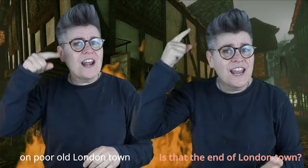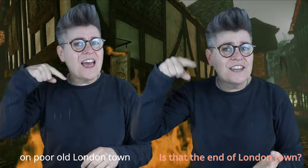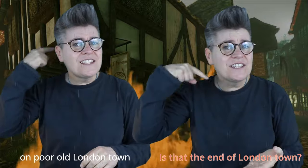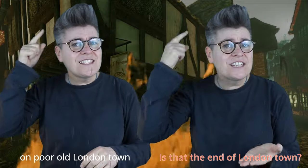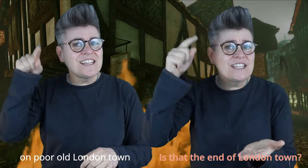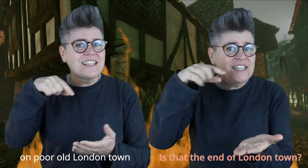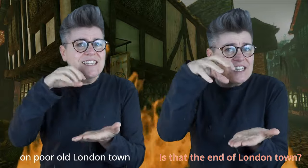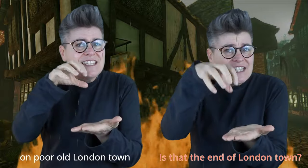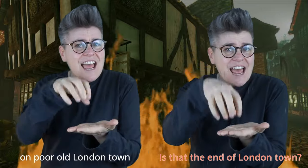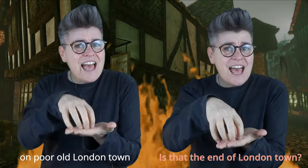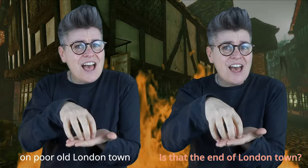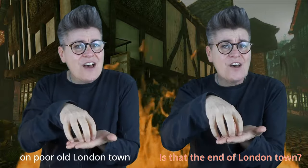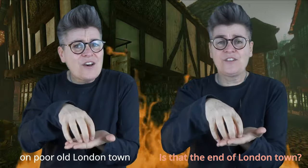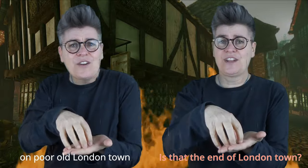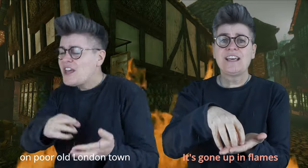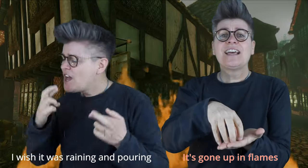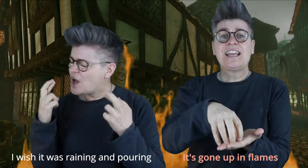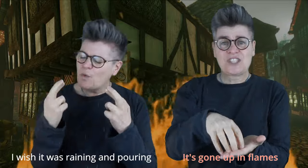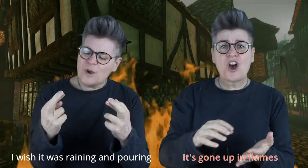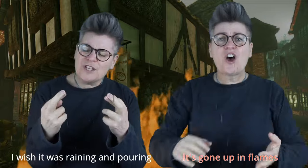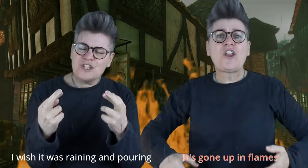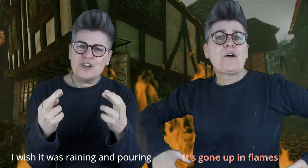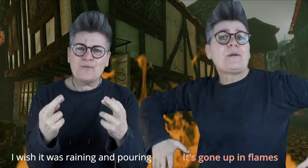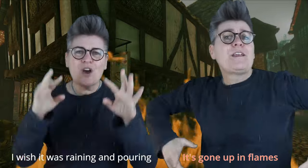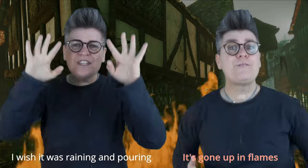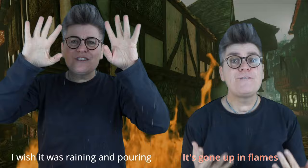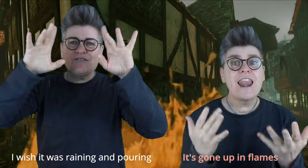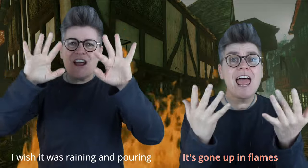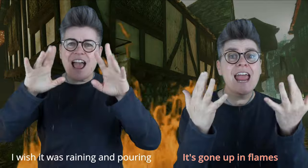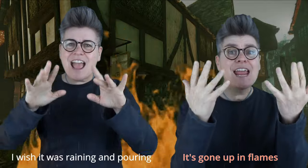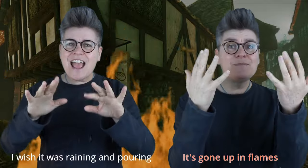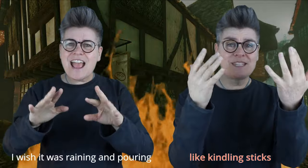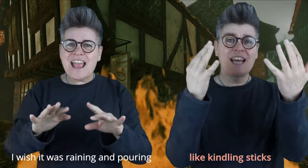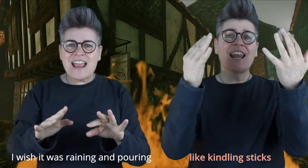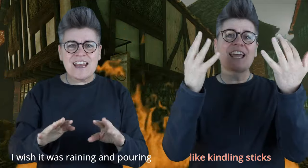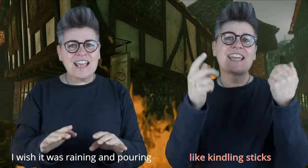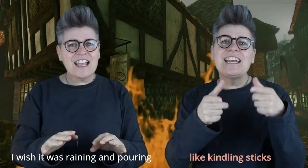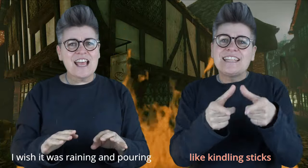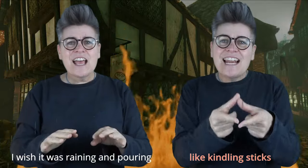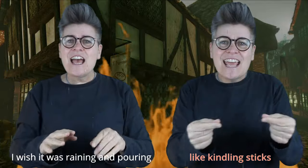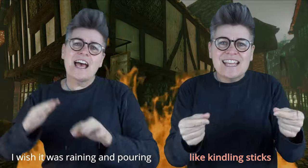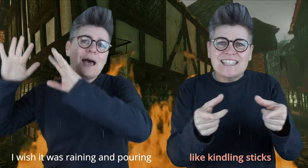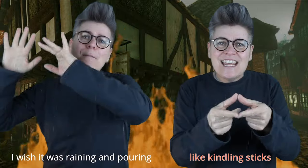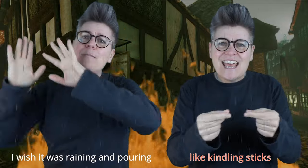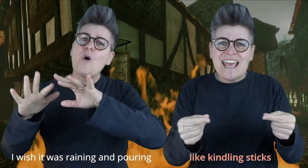London town? It's gone up in flames like in this day